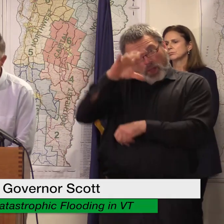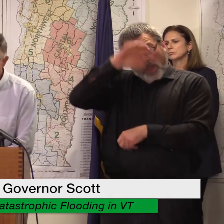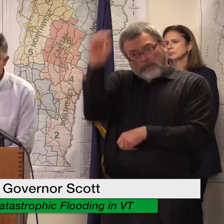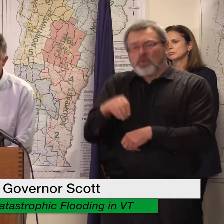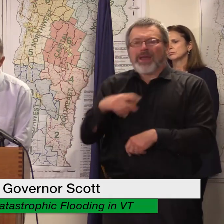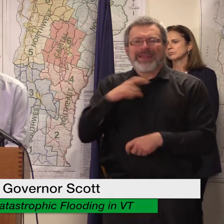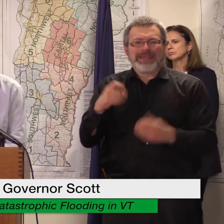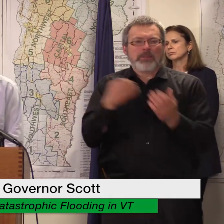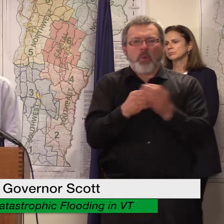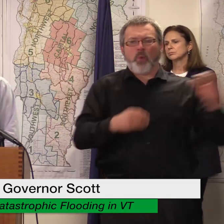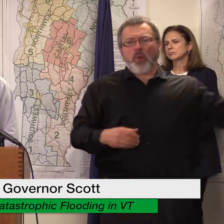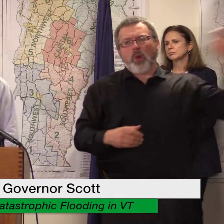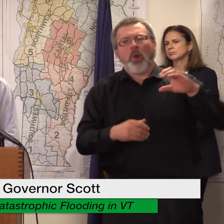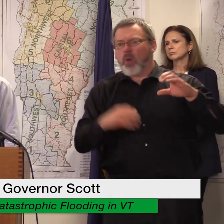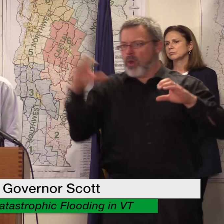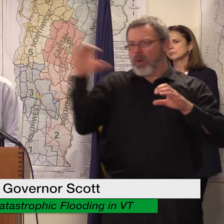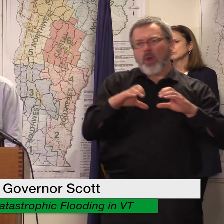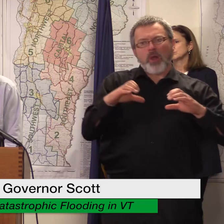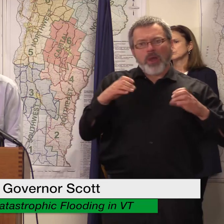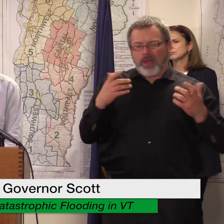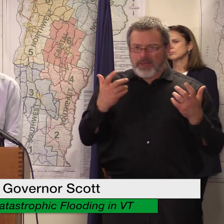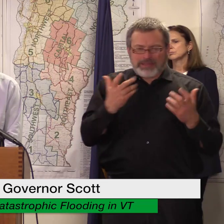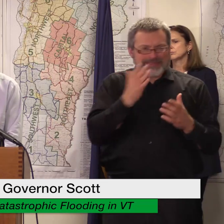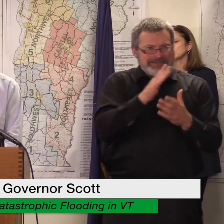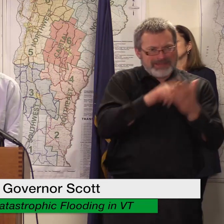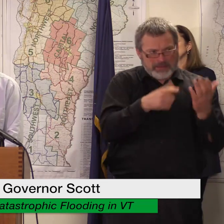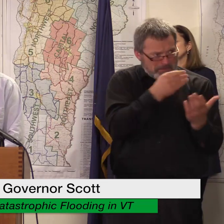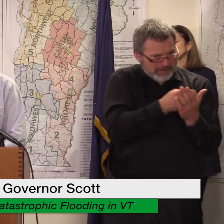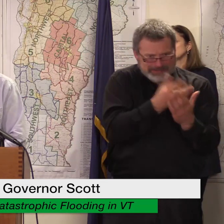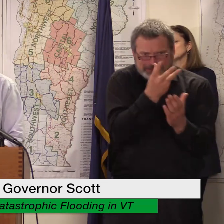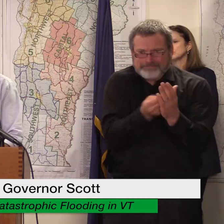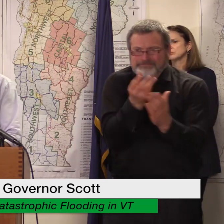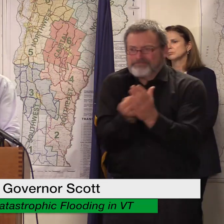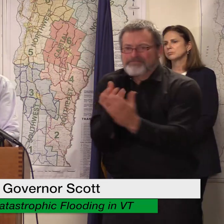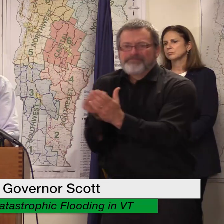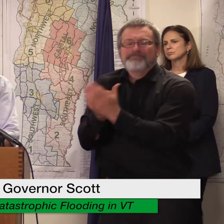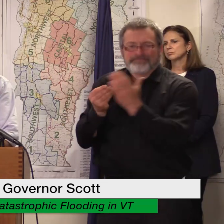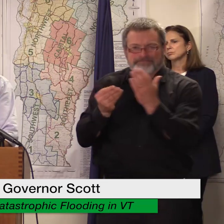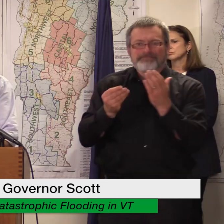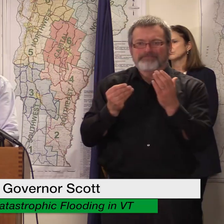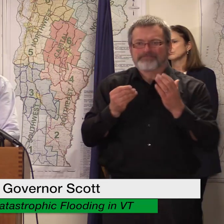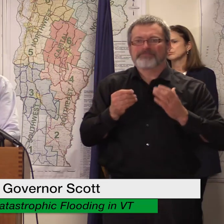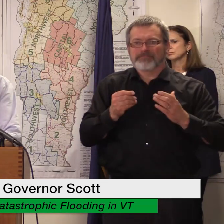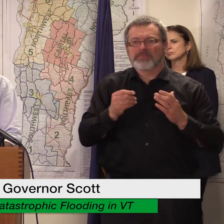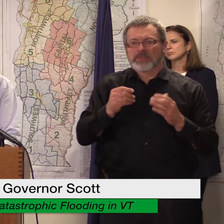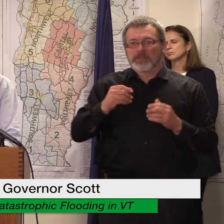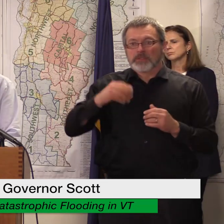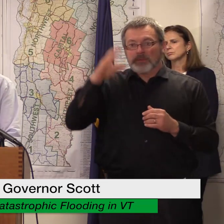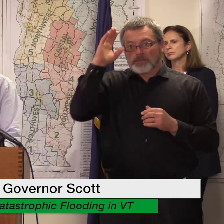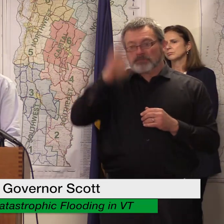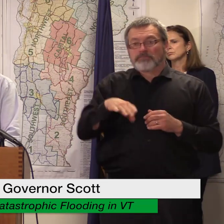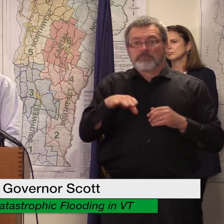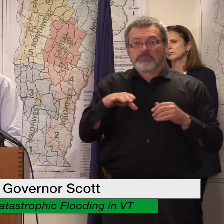fill gaps for both businesses and individuals as well as well as long-term mitigation measures